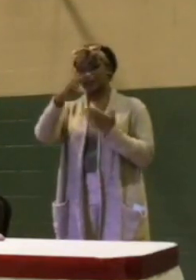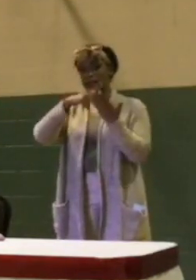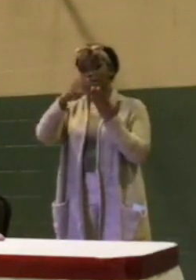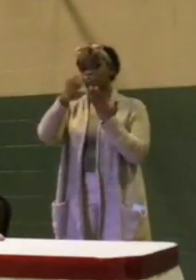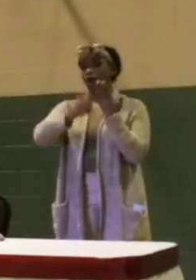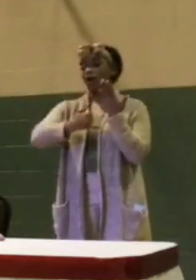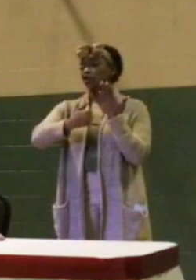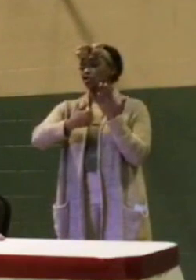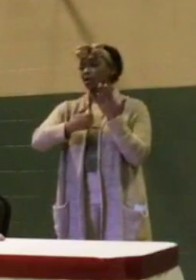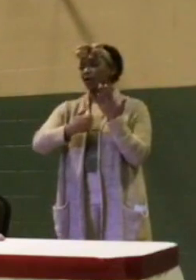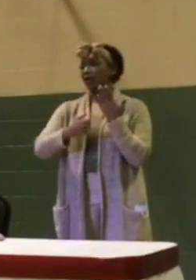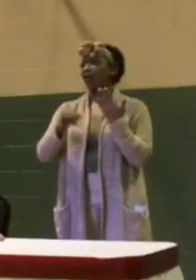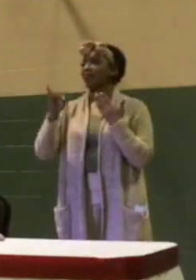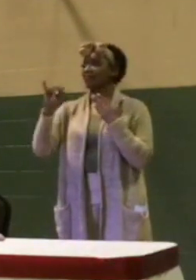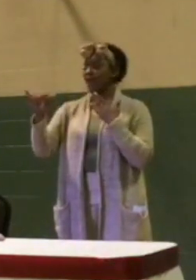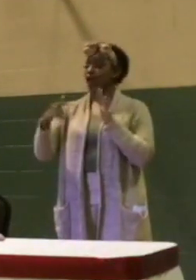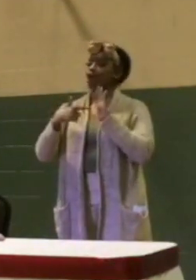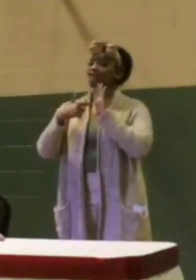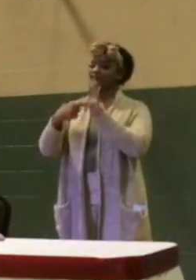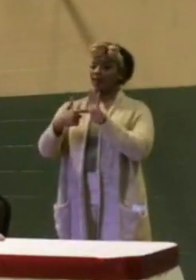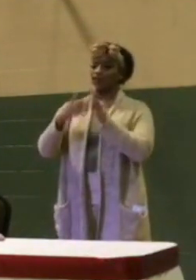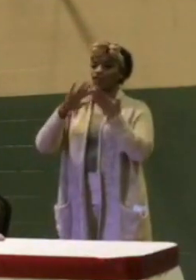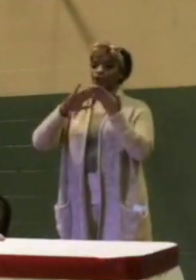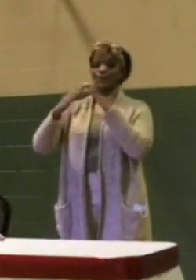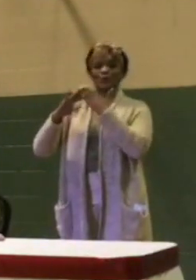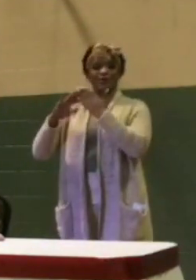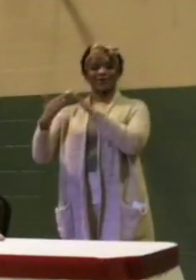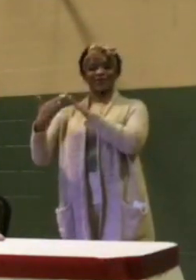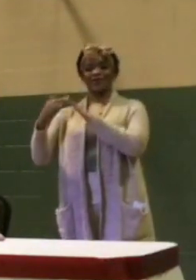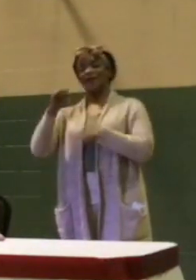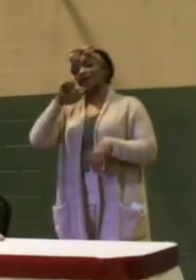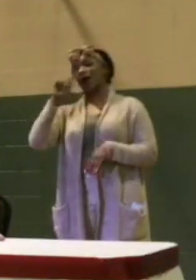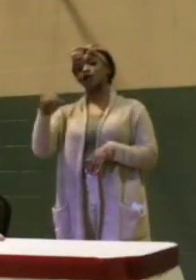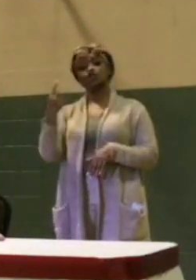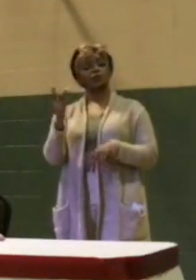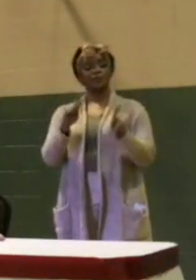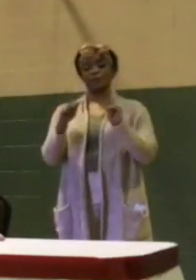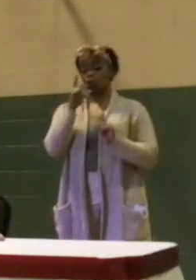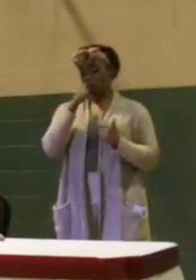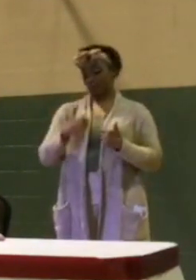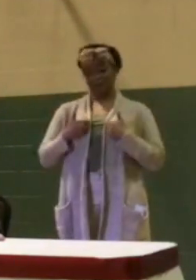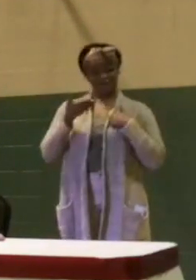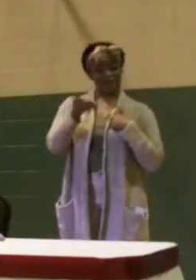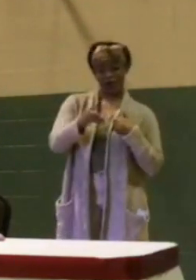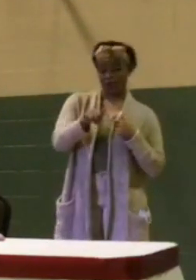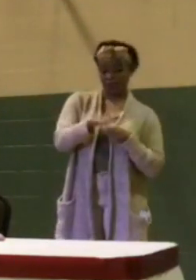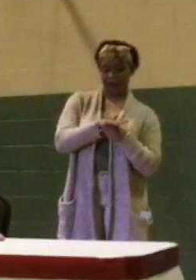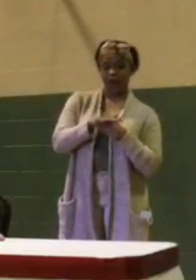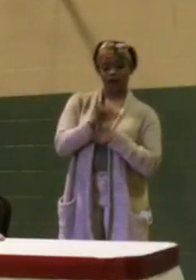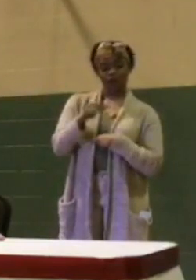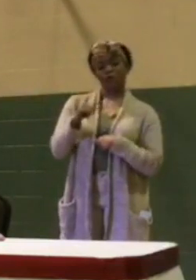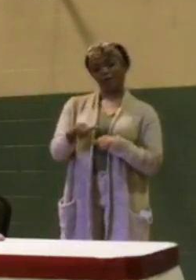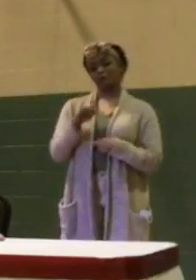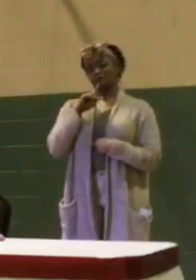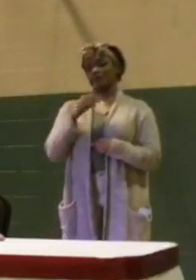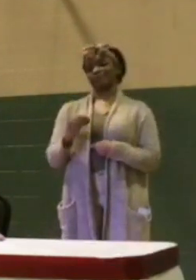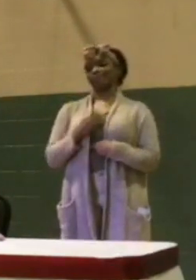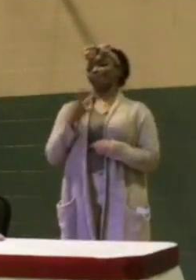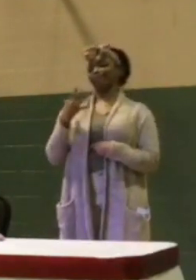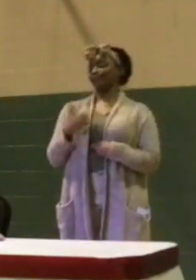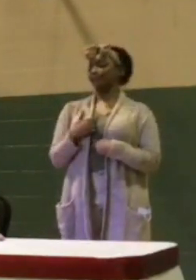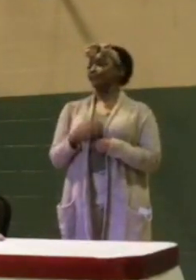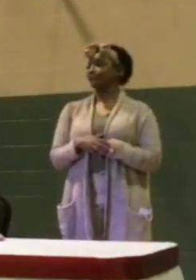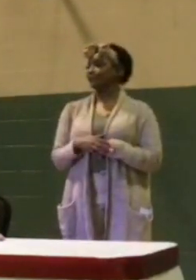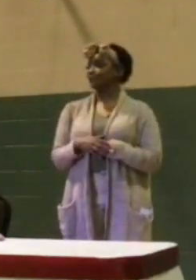it, it, it reflected community, not just those that lived in that area, and so that was very encouraging. Okay, thank you.